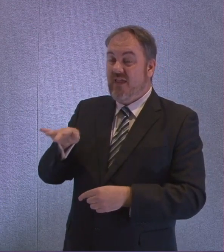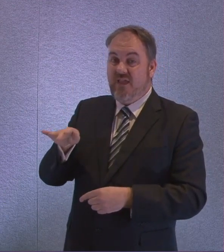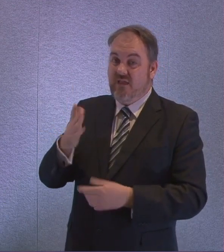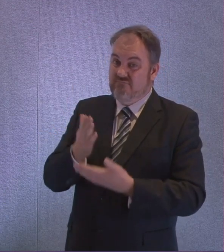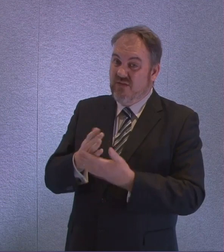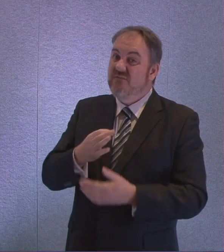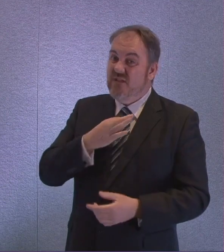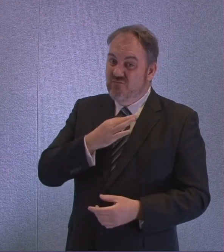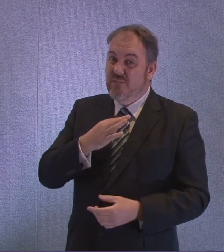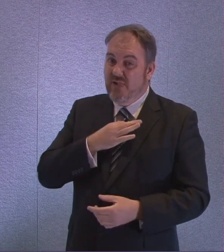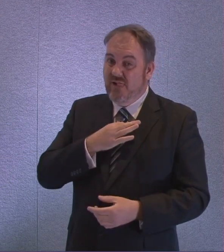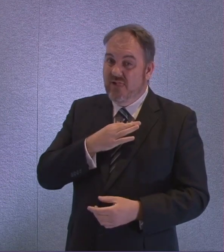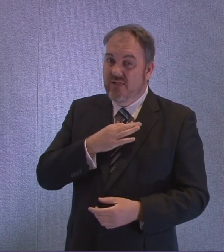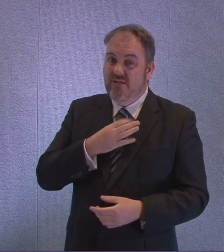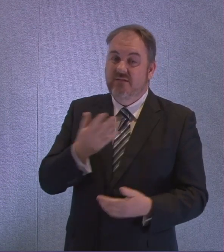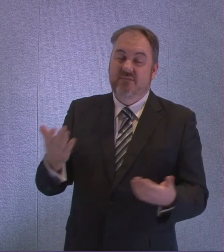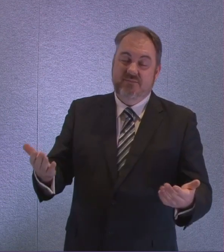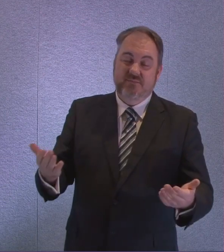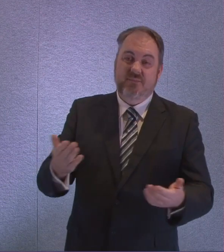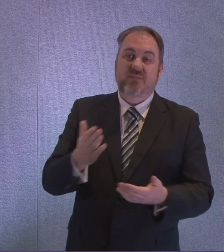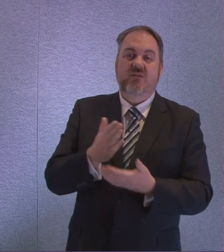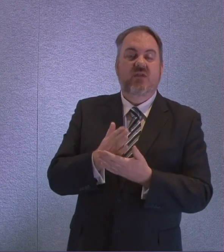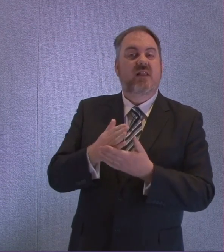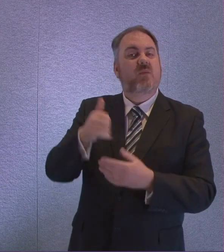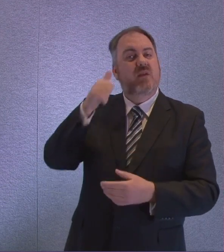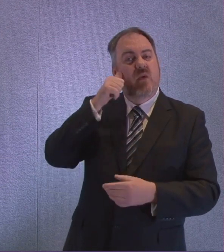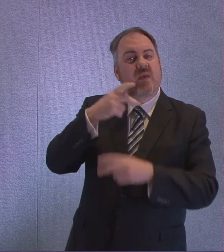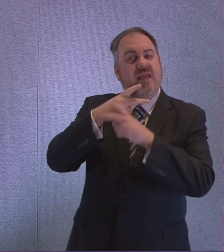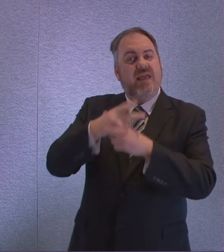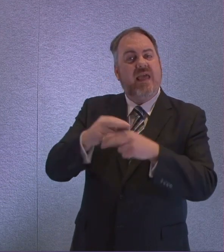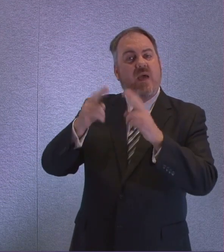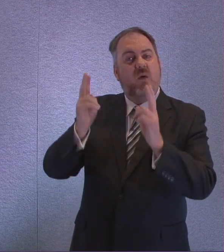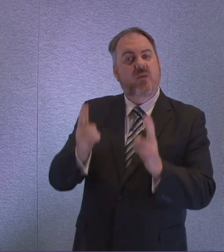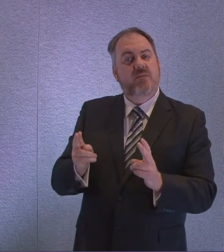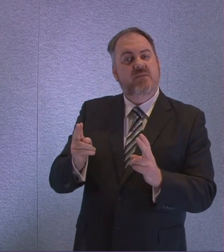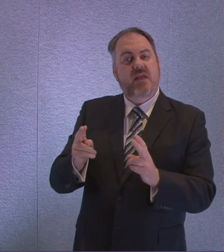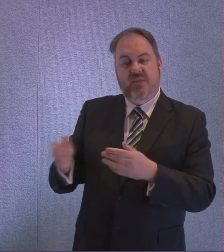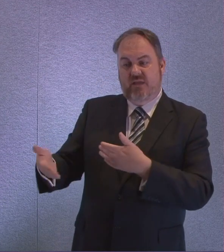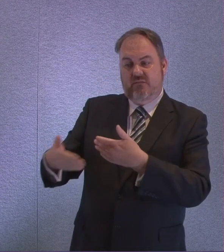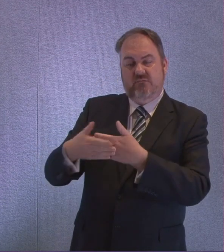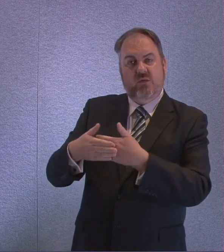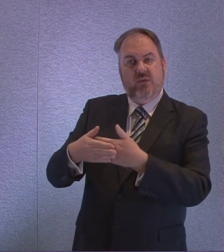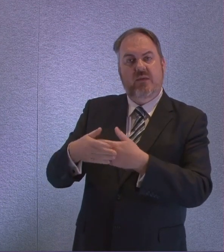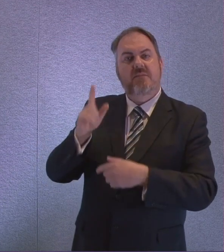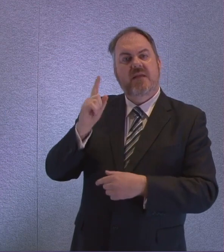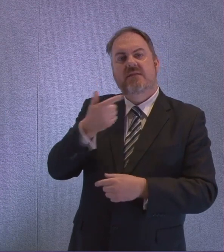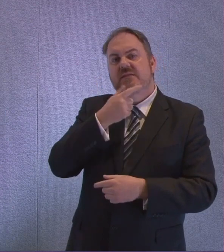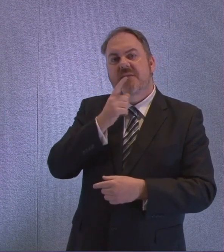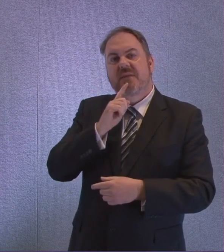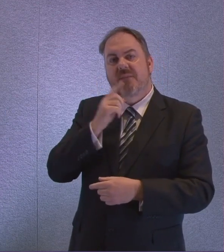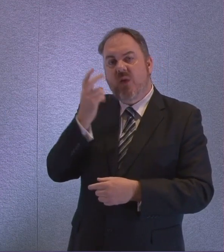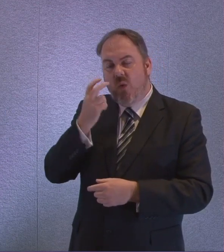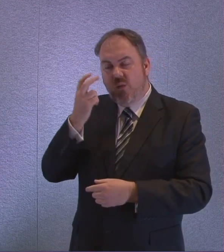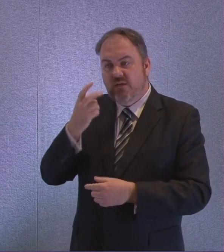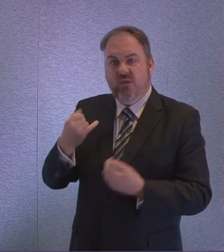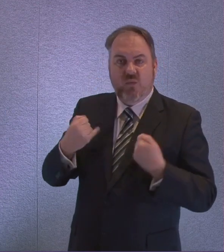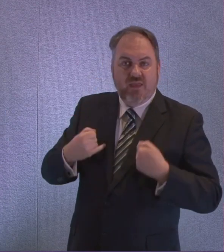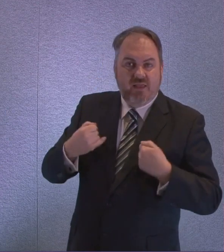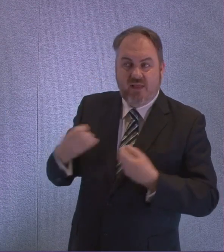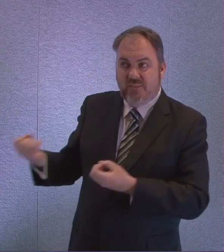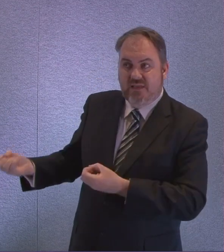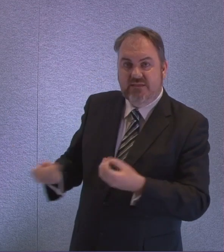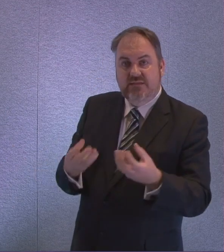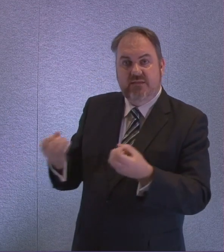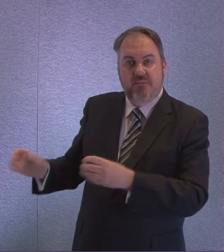it right even though care homes are in lockdown people are still being admitted some care homes are under considerable pressure